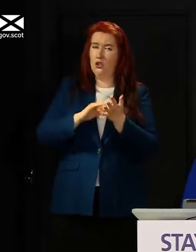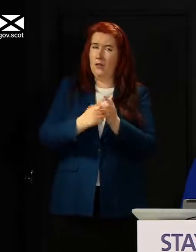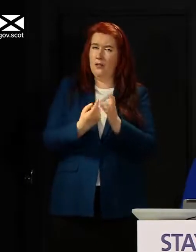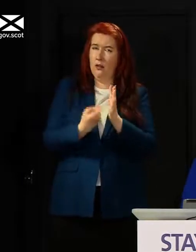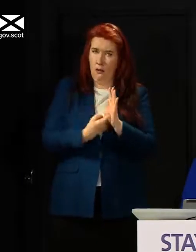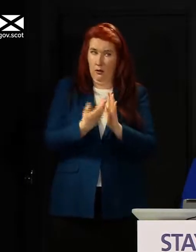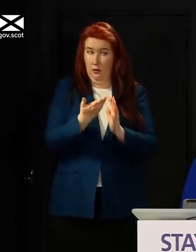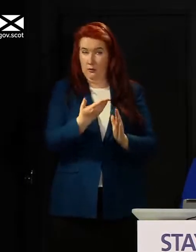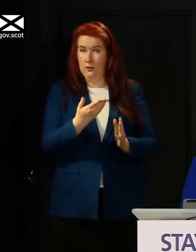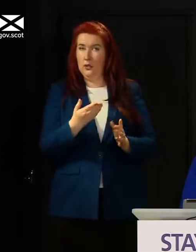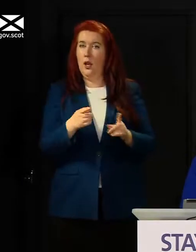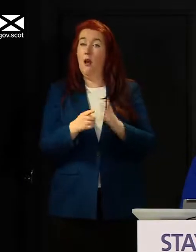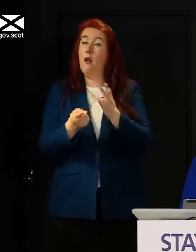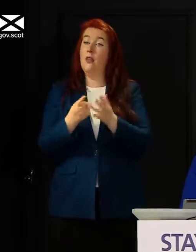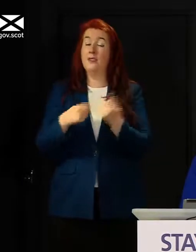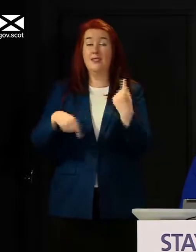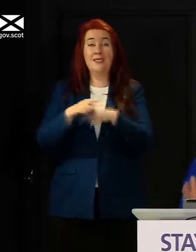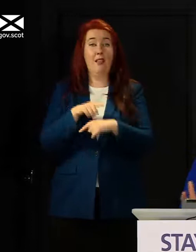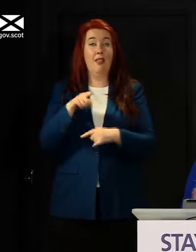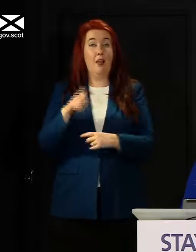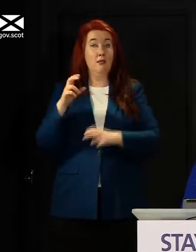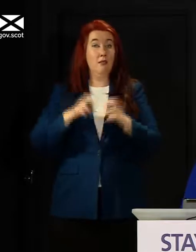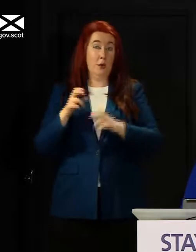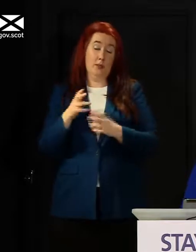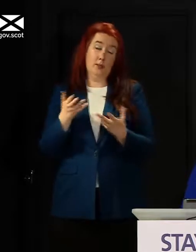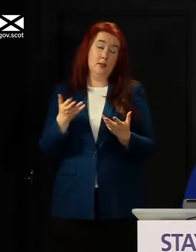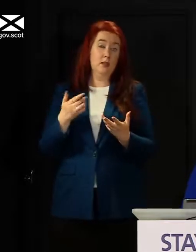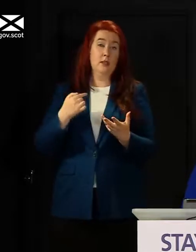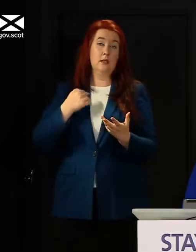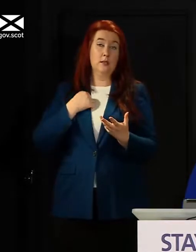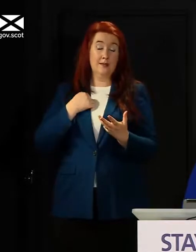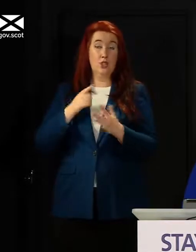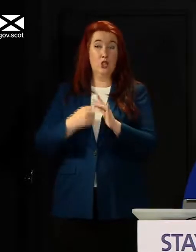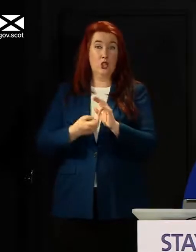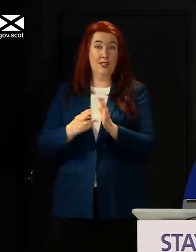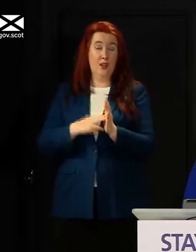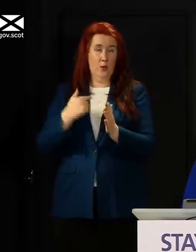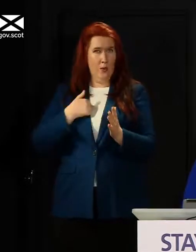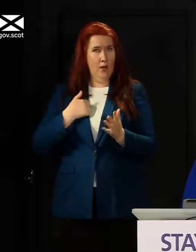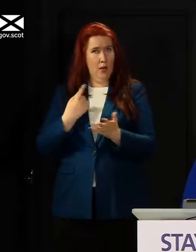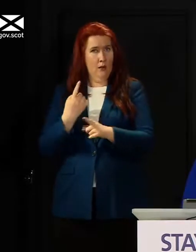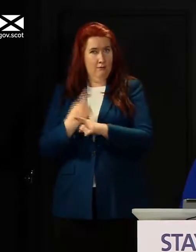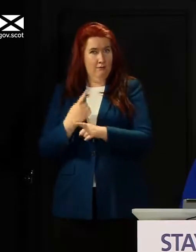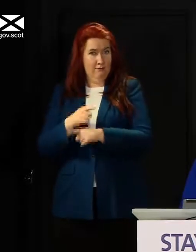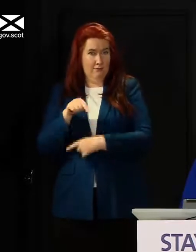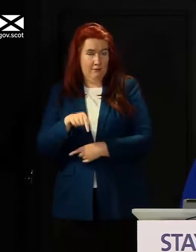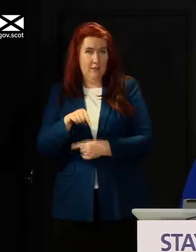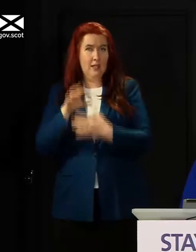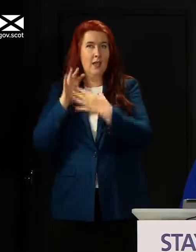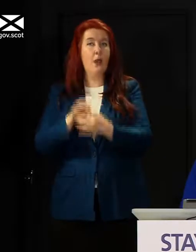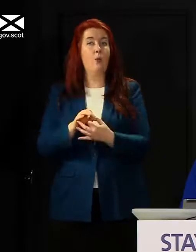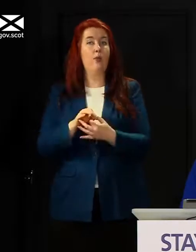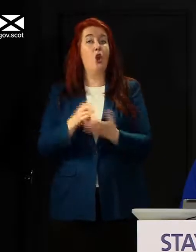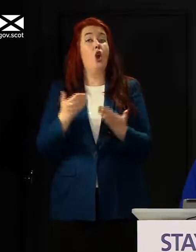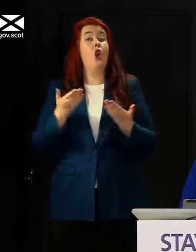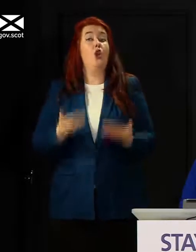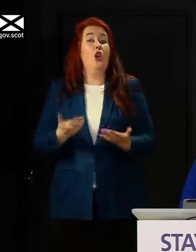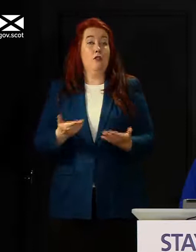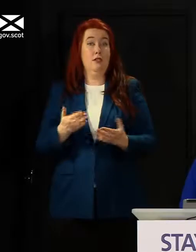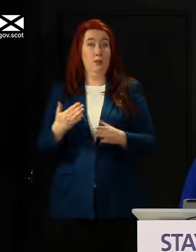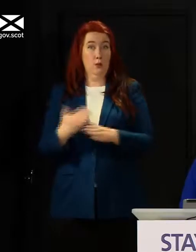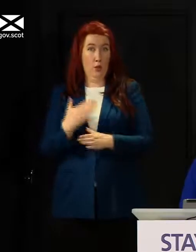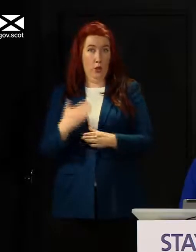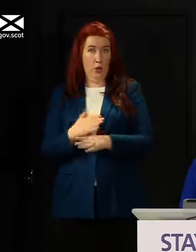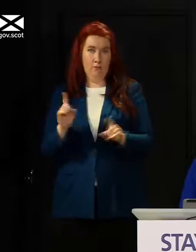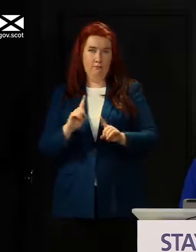the ones that both Jason and I were referencing in terms of the current work that is